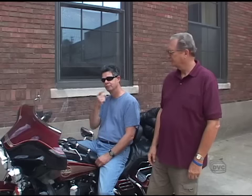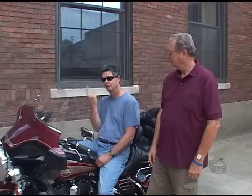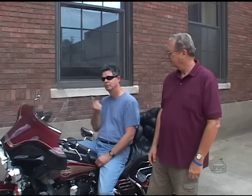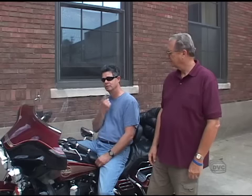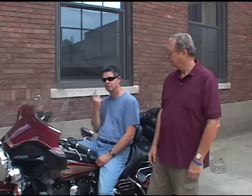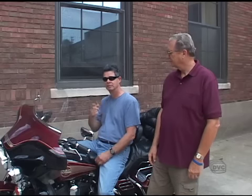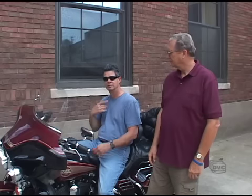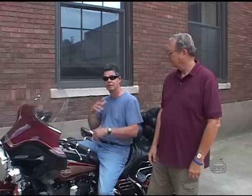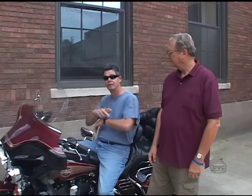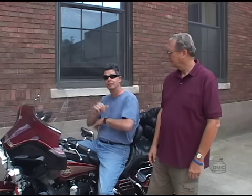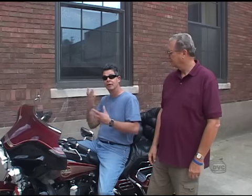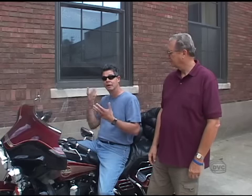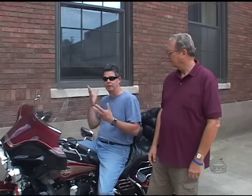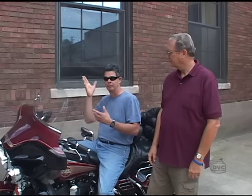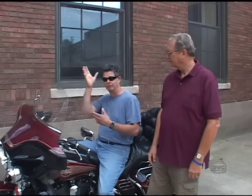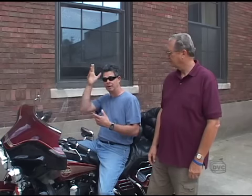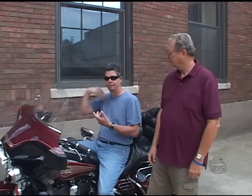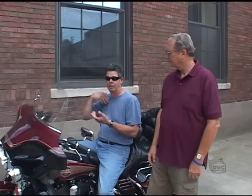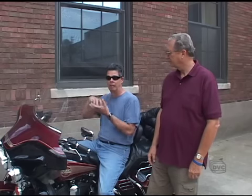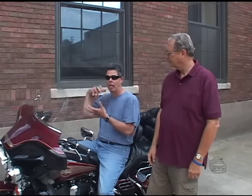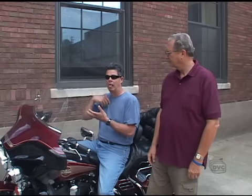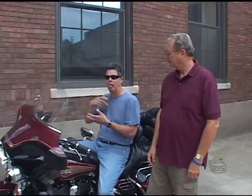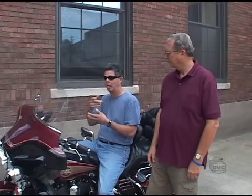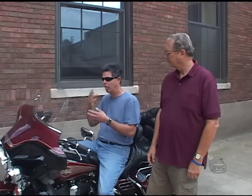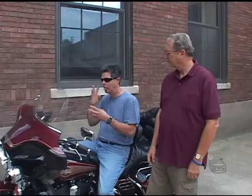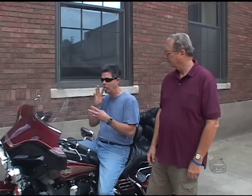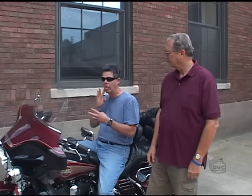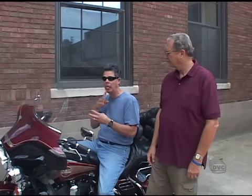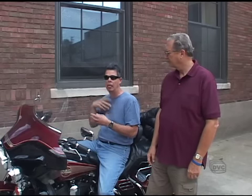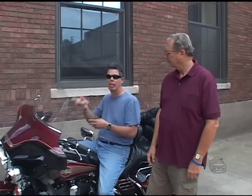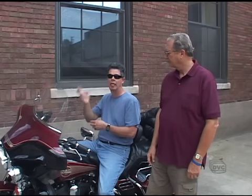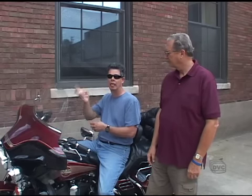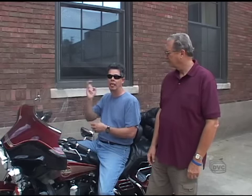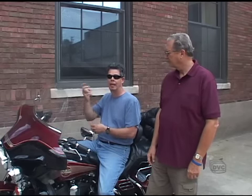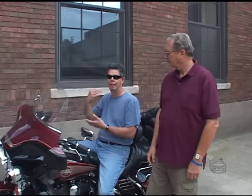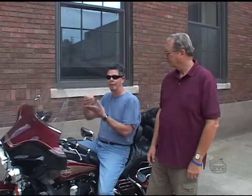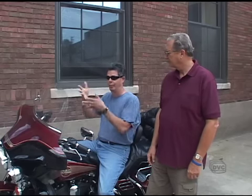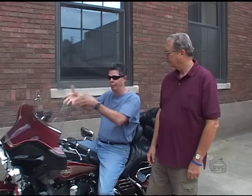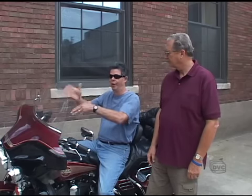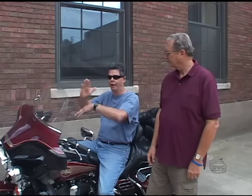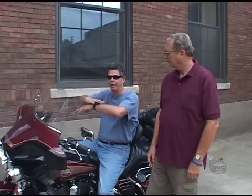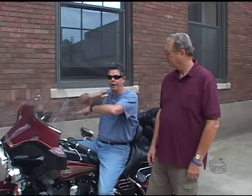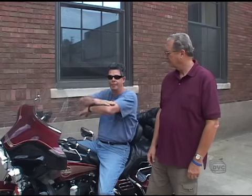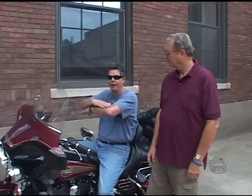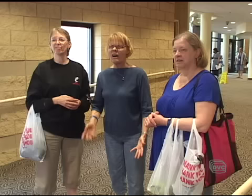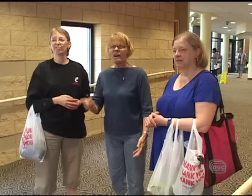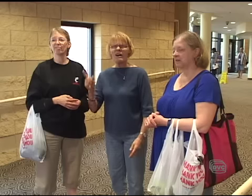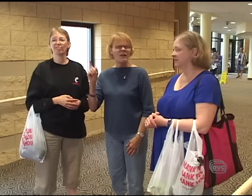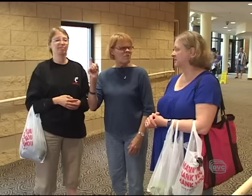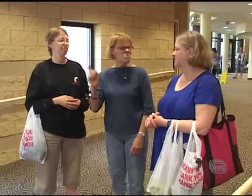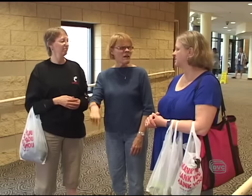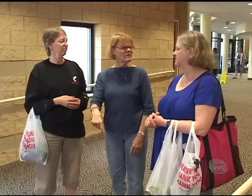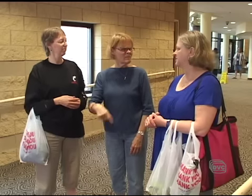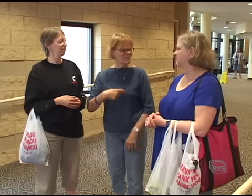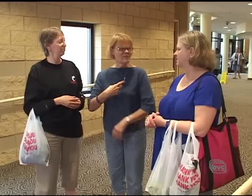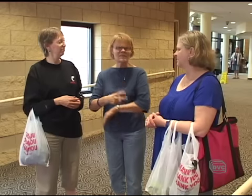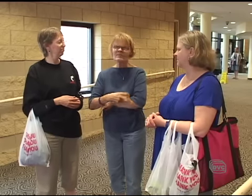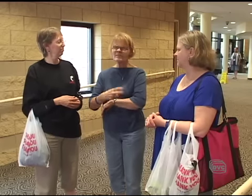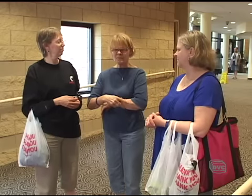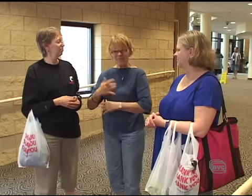Oh, I used to steal a lot. My father was so rich. And, of course, I couldn't help it. He left the money at the table. I'd just take it. Oh, stealing